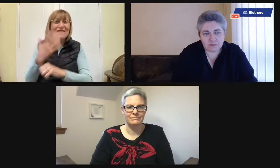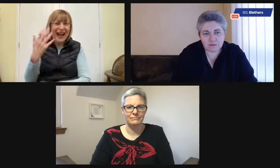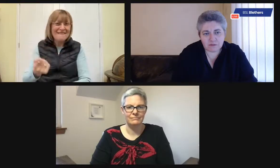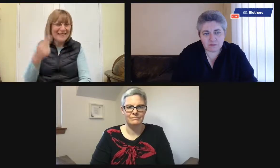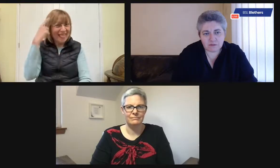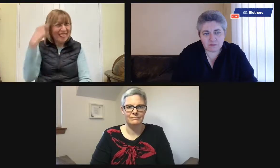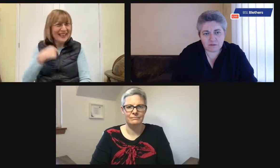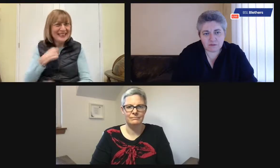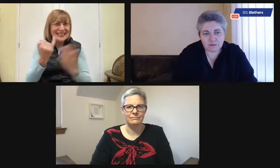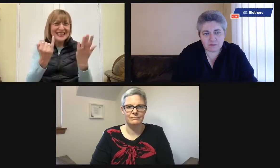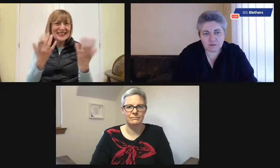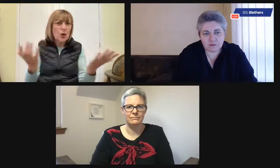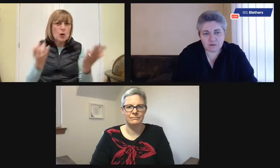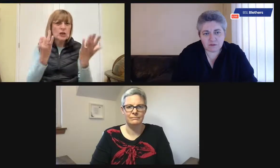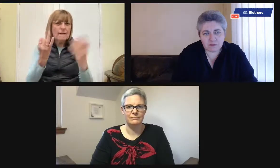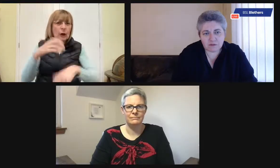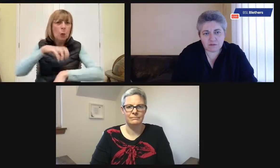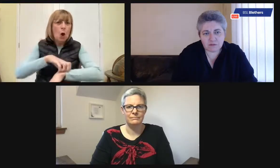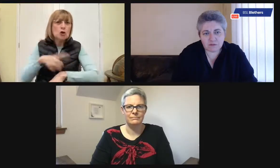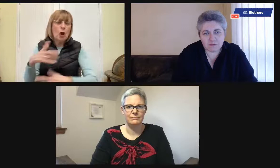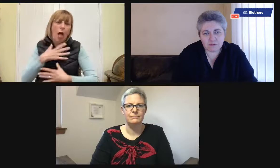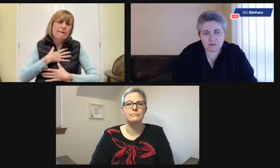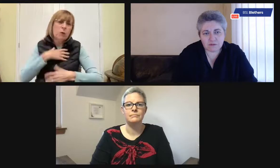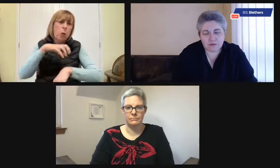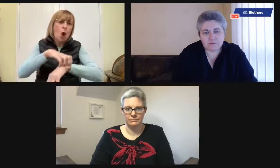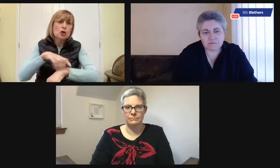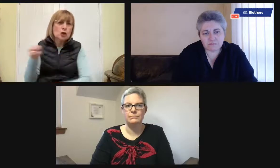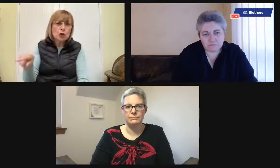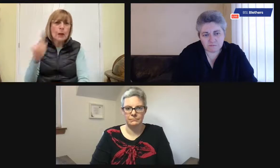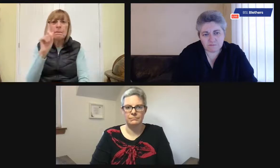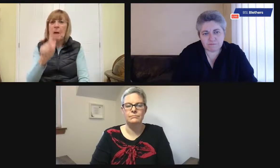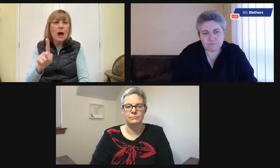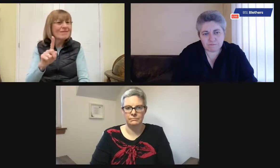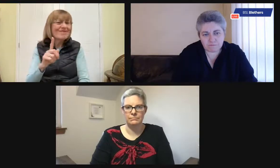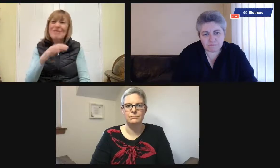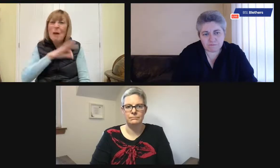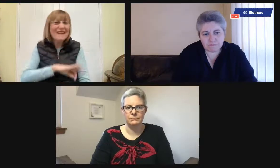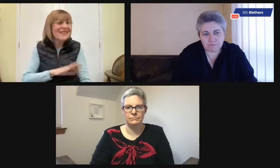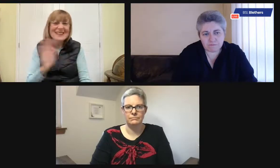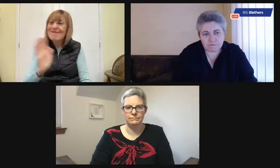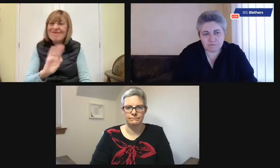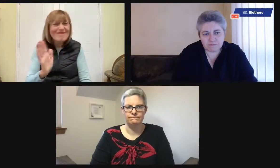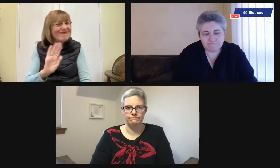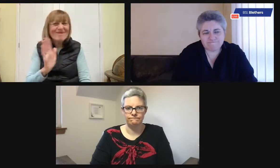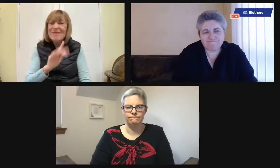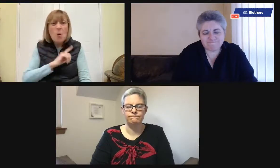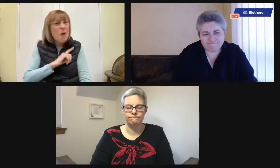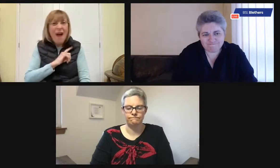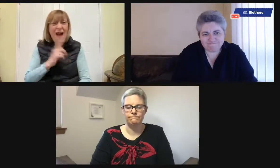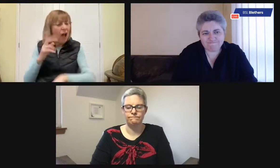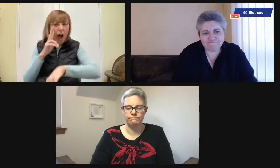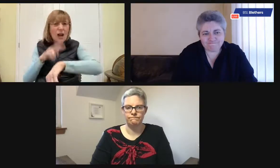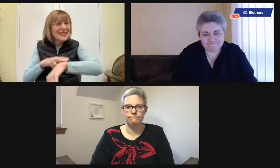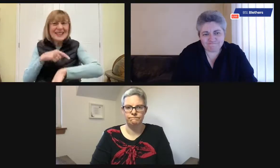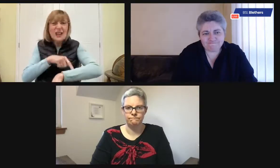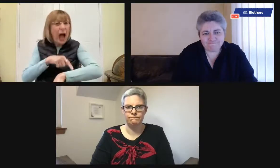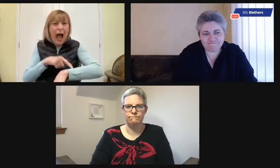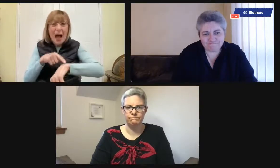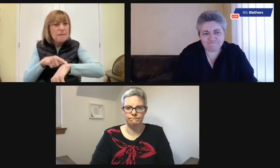passed away. And I think, as Emma said, Jeff had six or seven watches, but none of them were